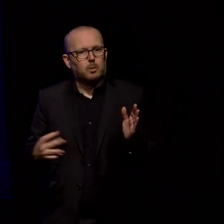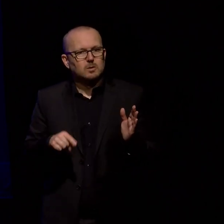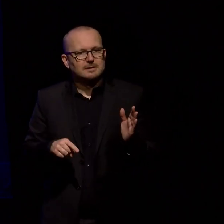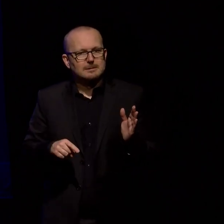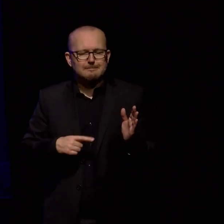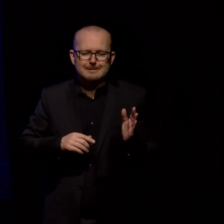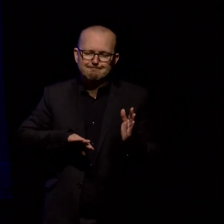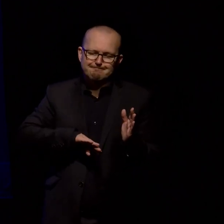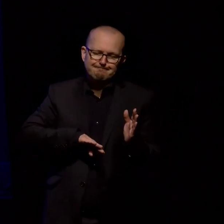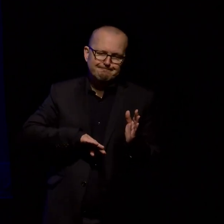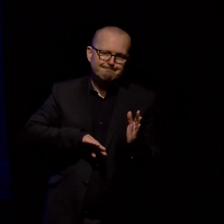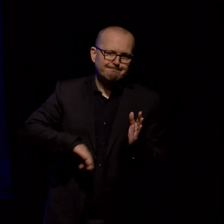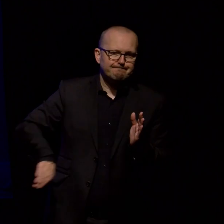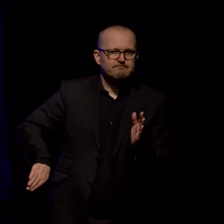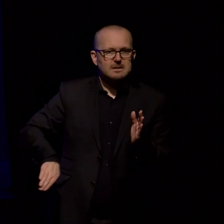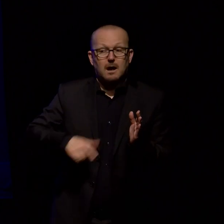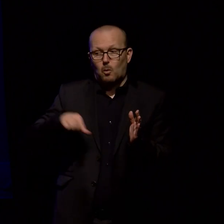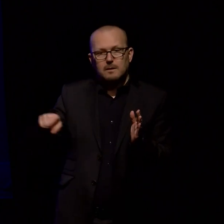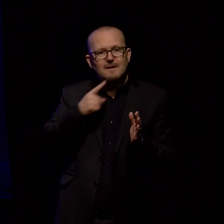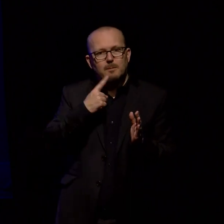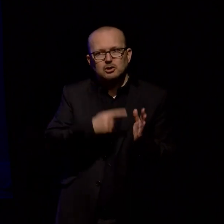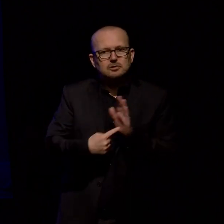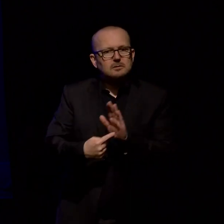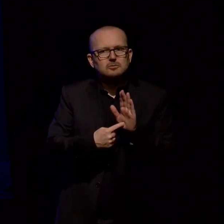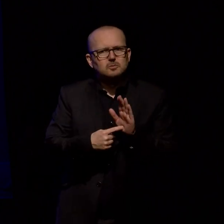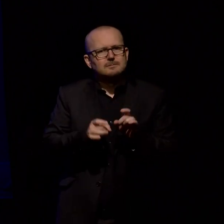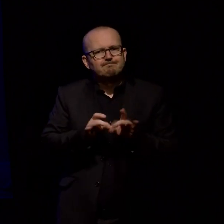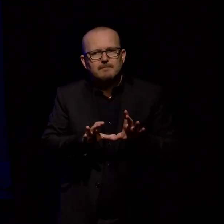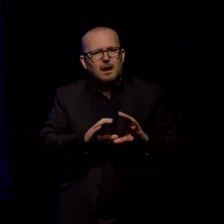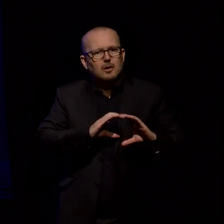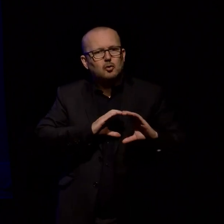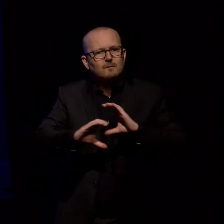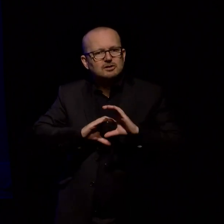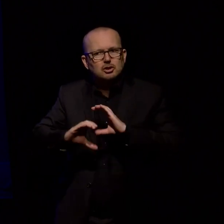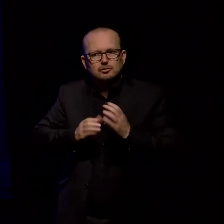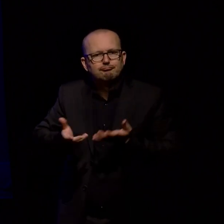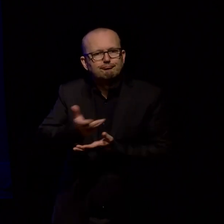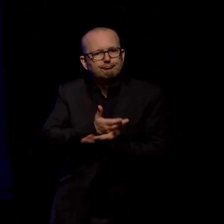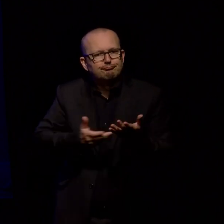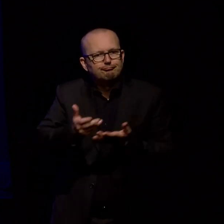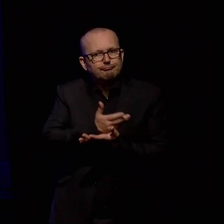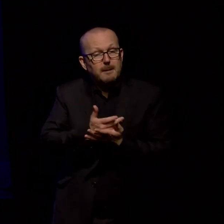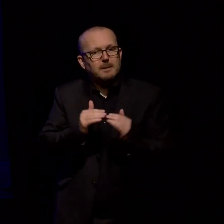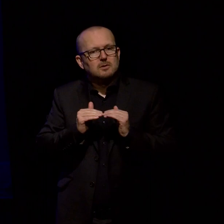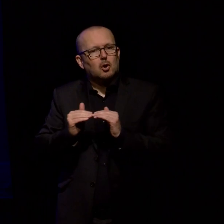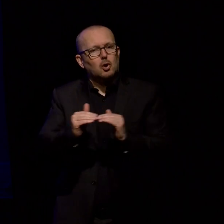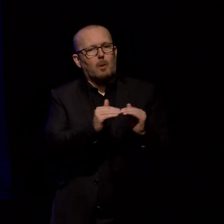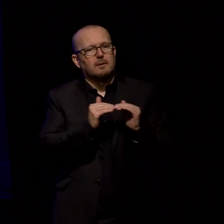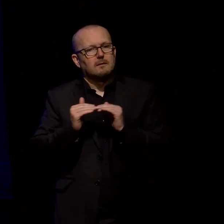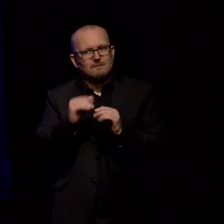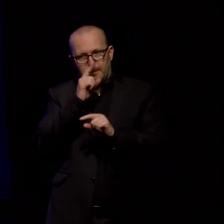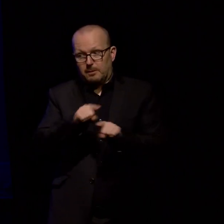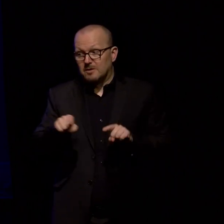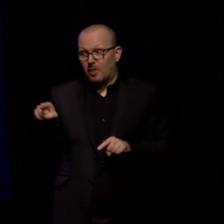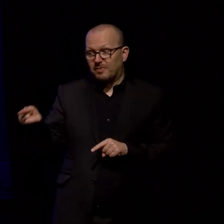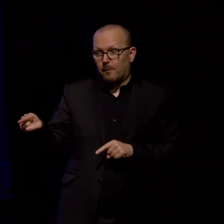of conversation and maybe even a point of common ground for people so that was in part so this sequencing is about as provocative as we get